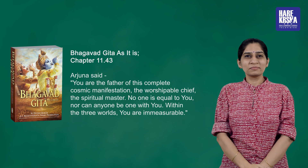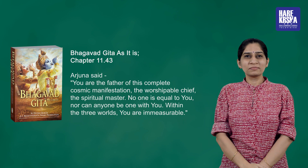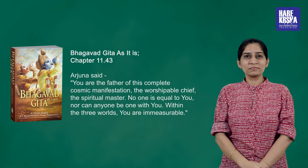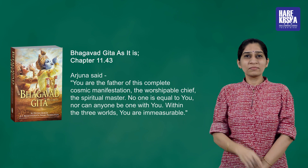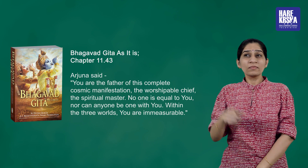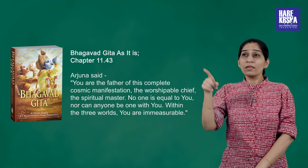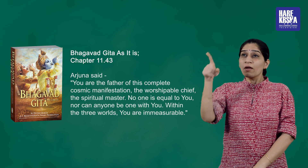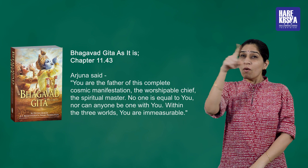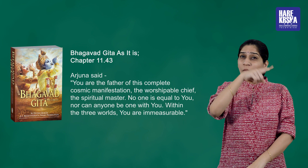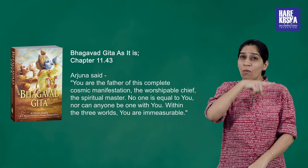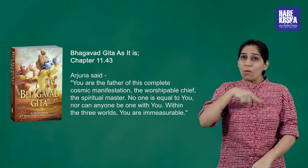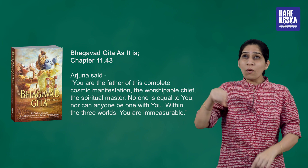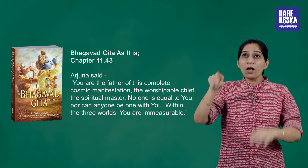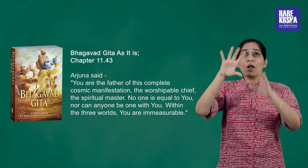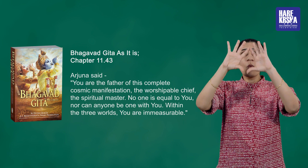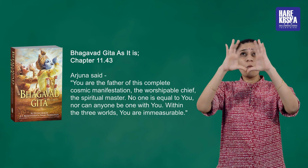you are immeasurable